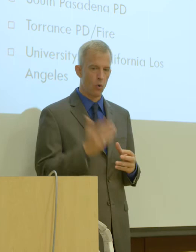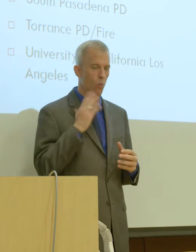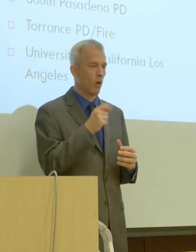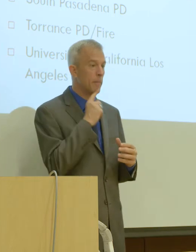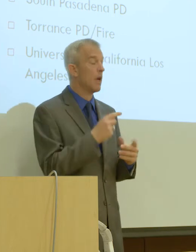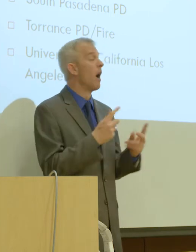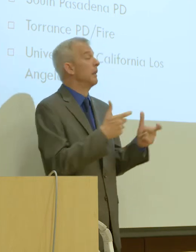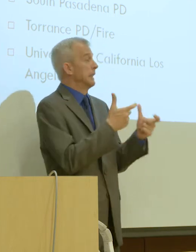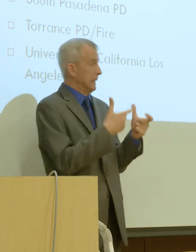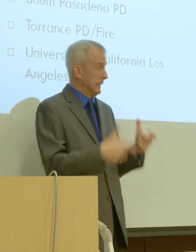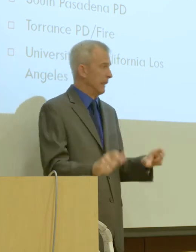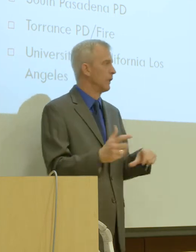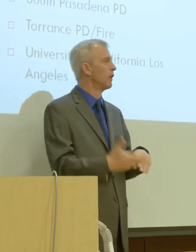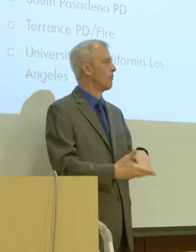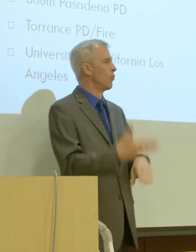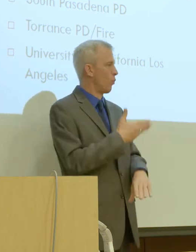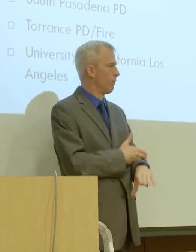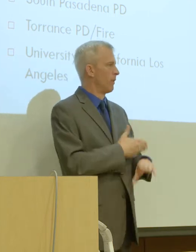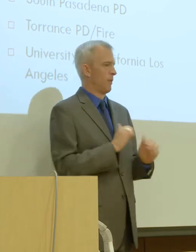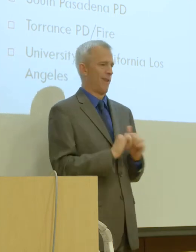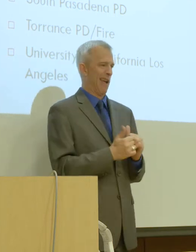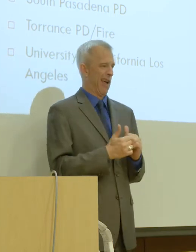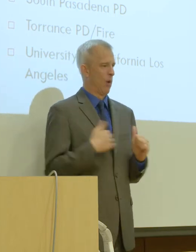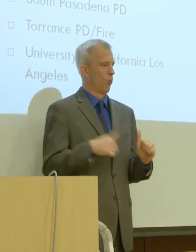improvement to the way we do business.